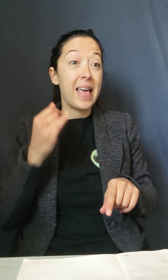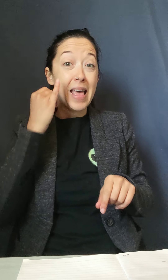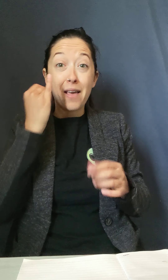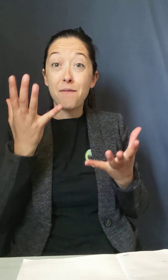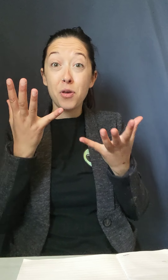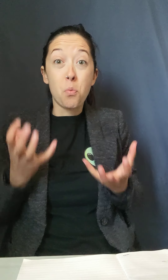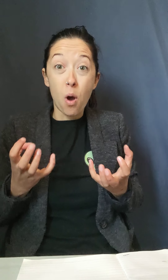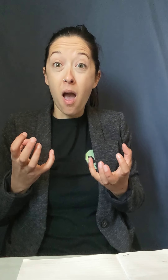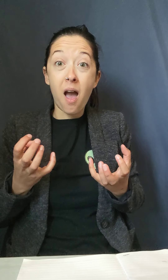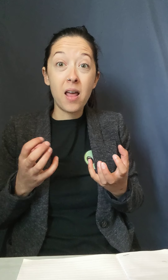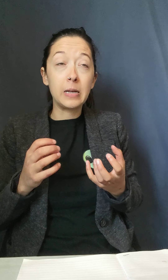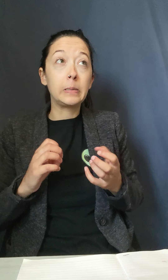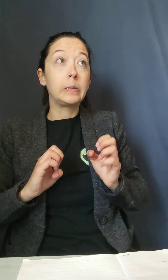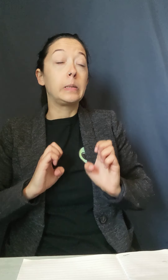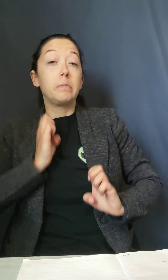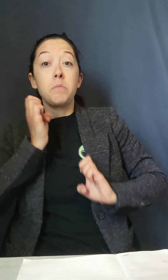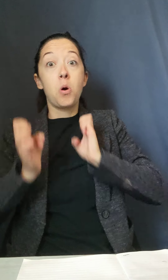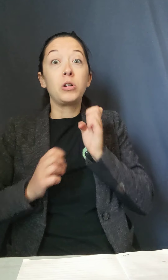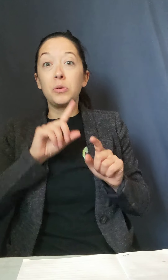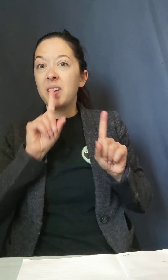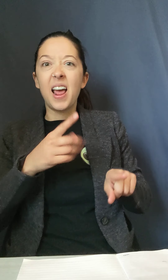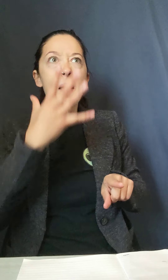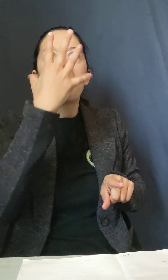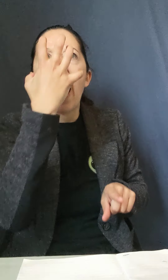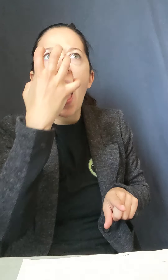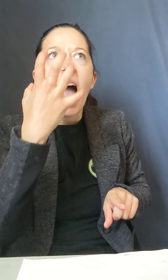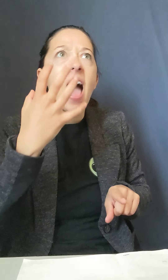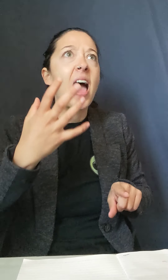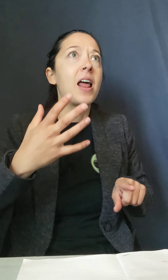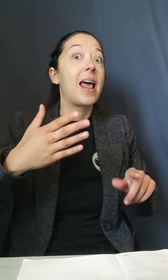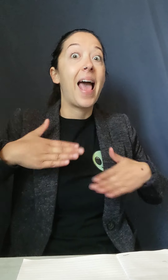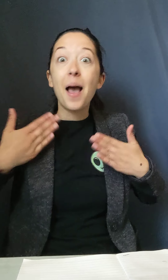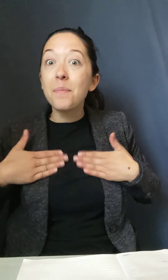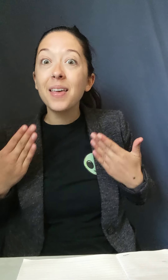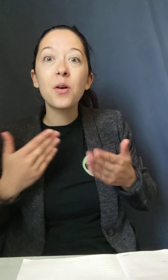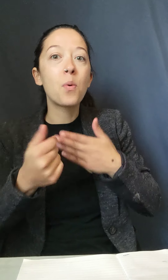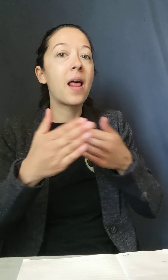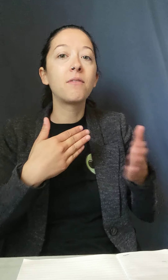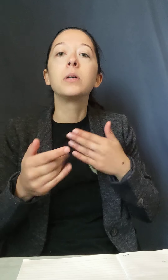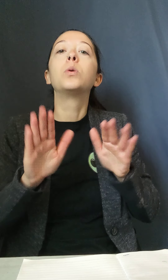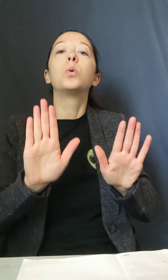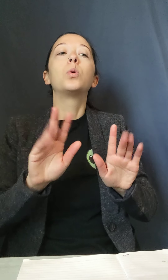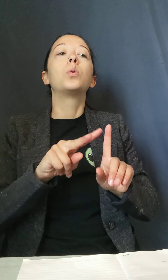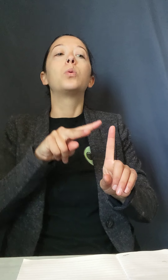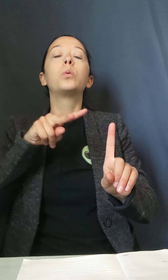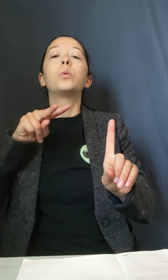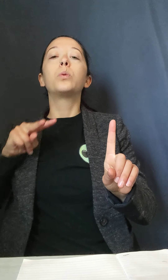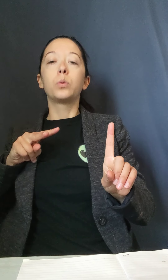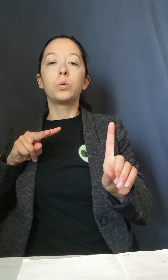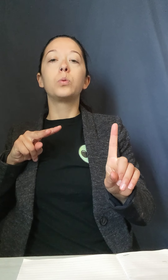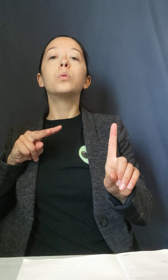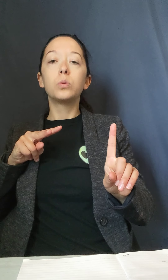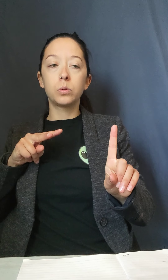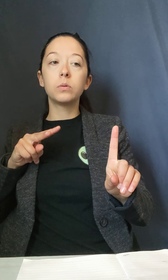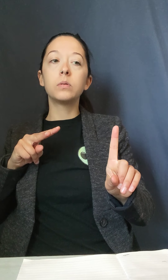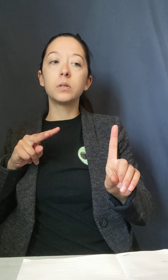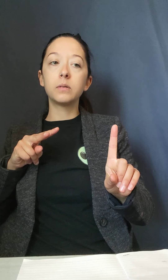emotional reaction, they're just going to hone in on that and somehow manipulate it. So when you're observing things, it becomes less